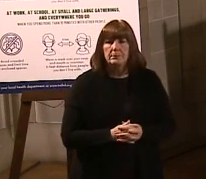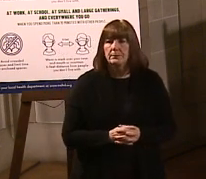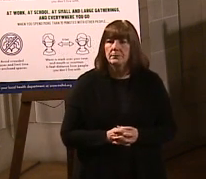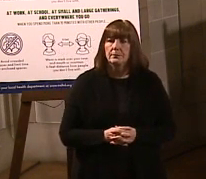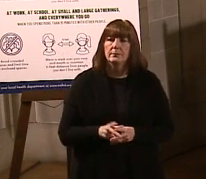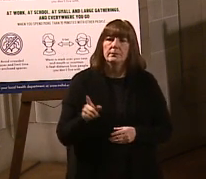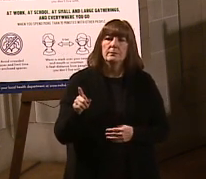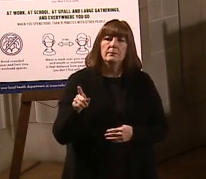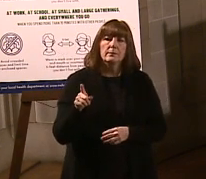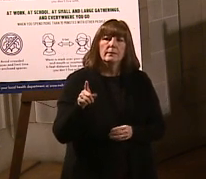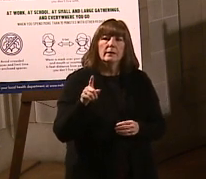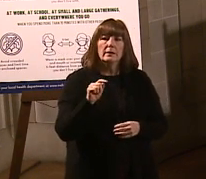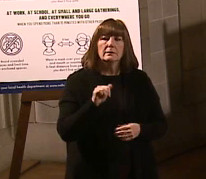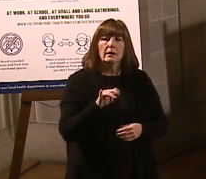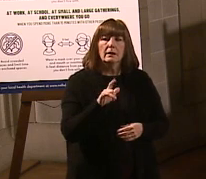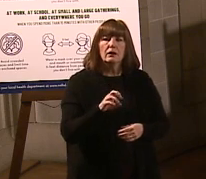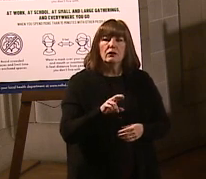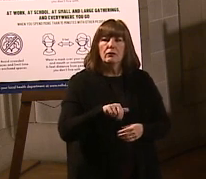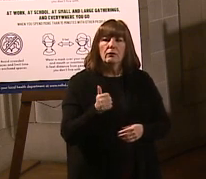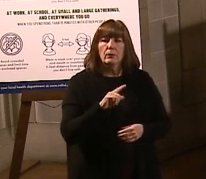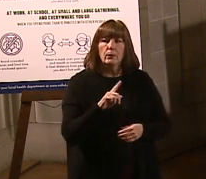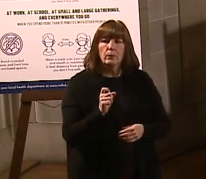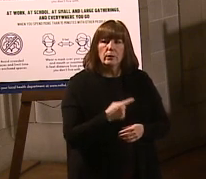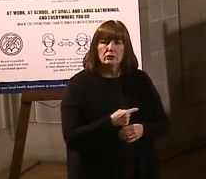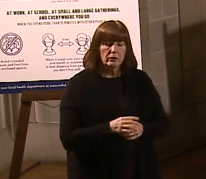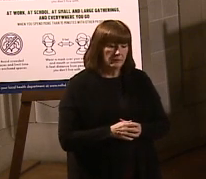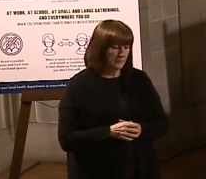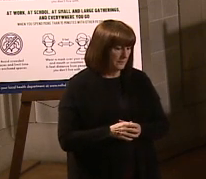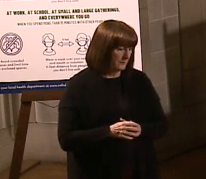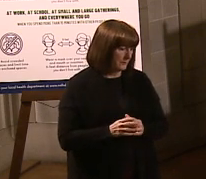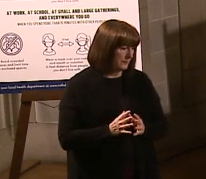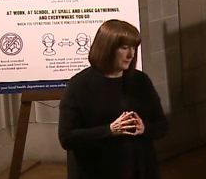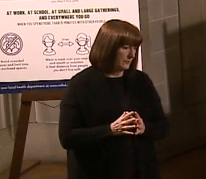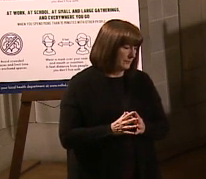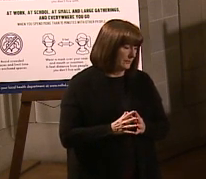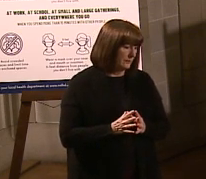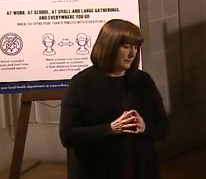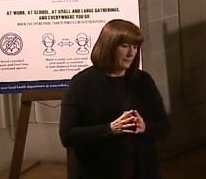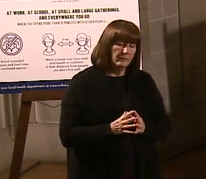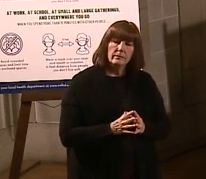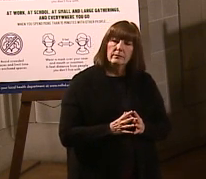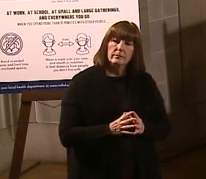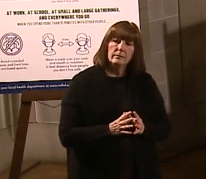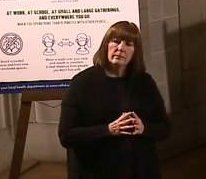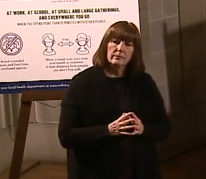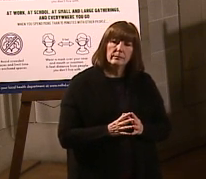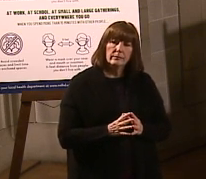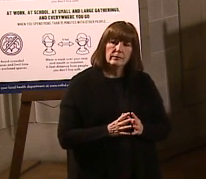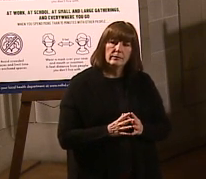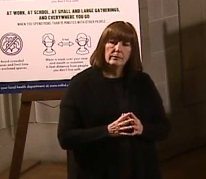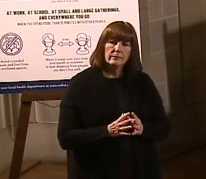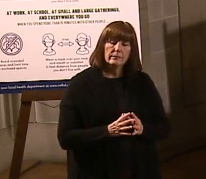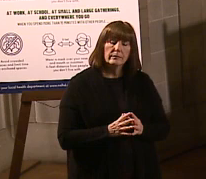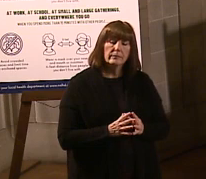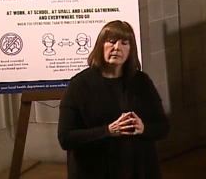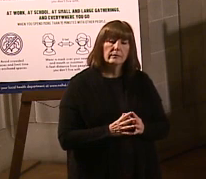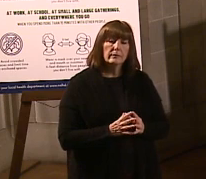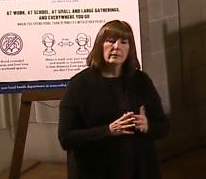We have another question from Jeff Robb. And it says, what pharmacies will be offering vaccines to the public as vaccines move into other groups?